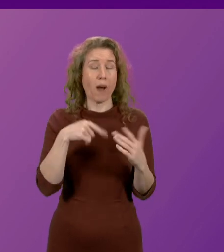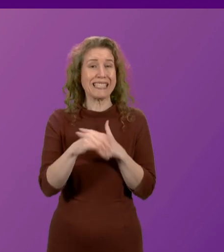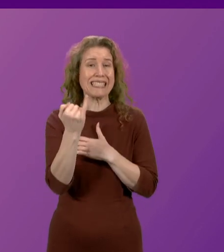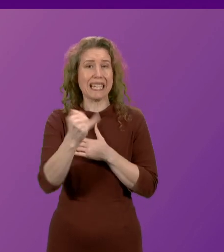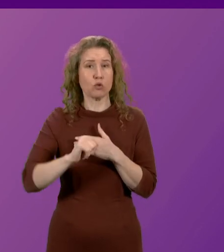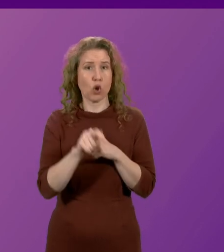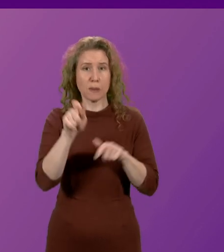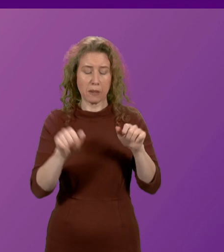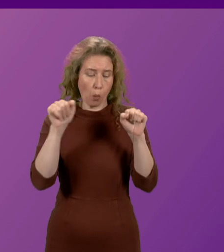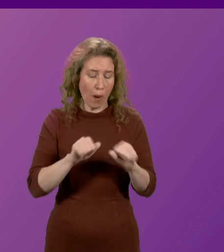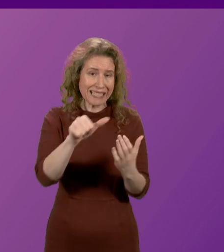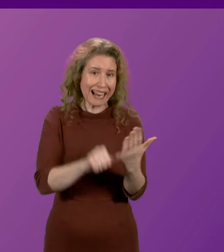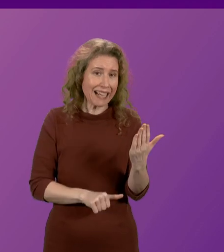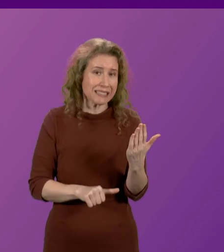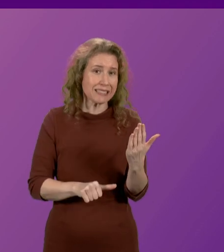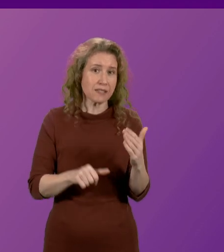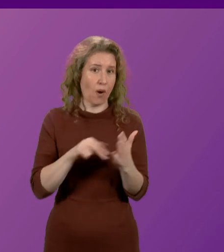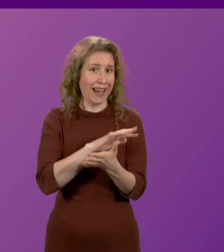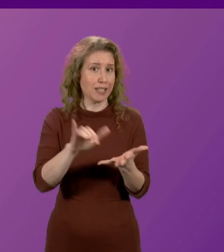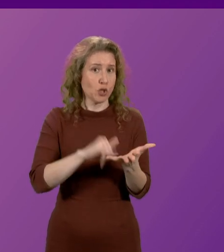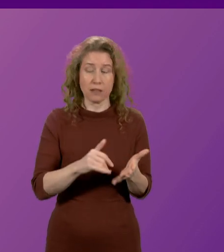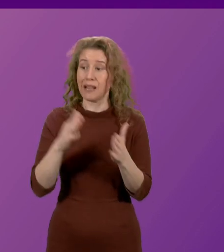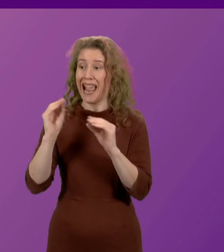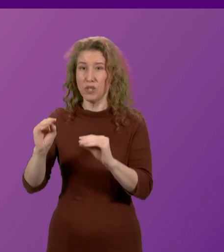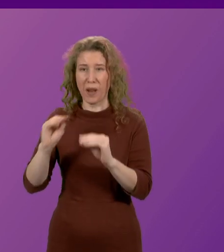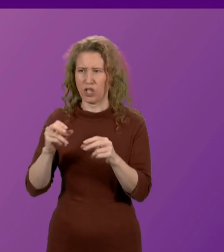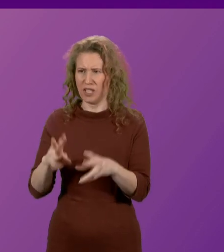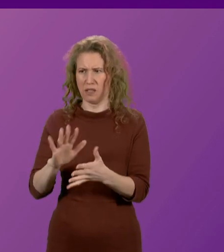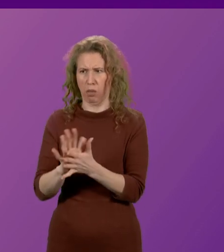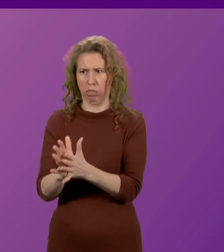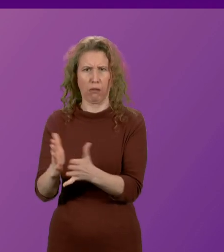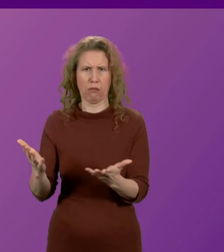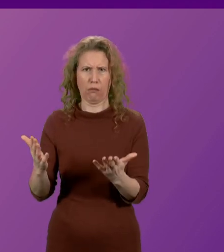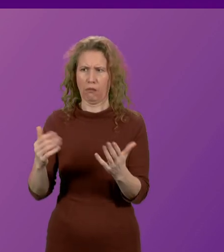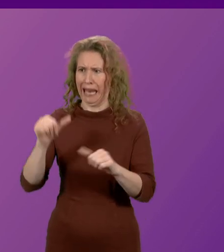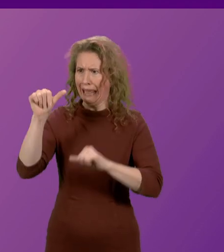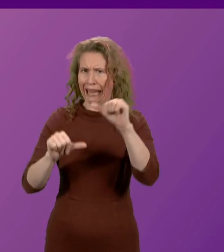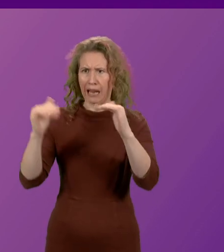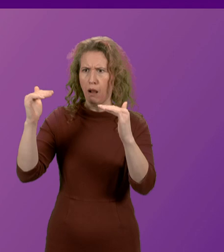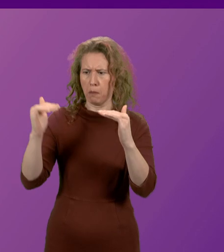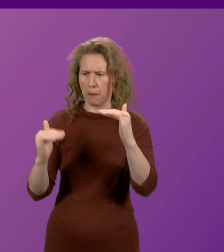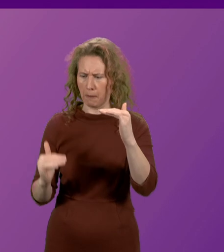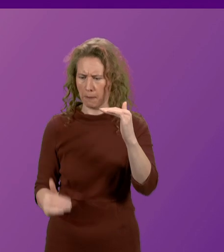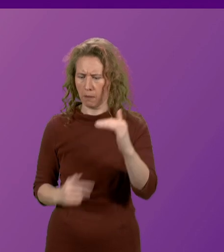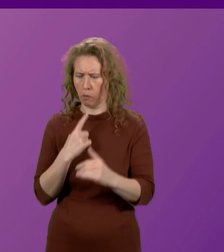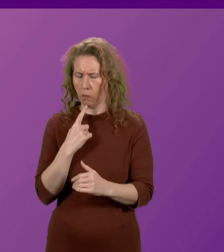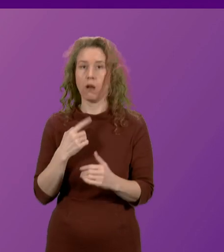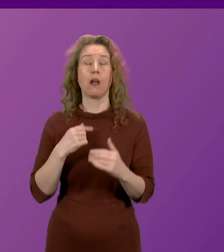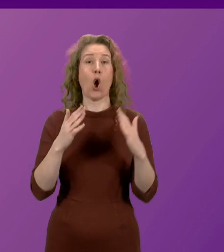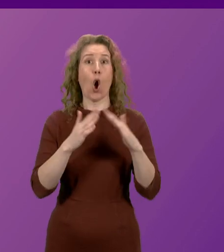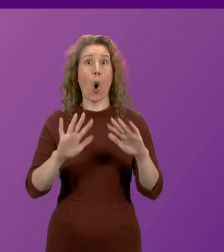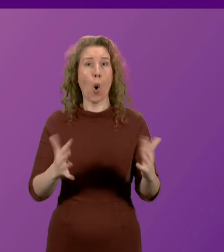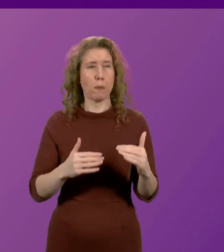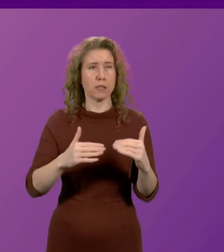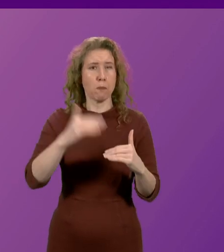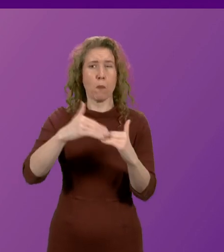NHS waiting list, with Scotland's education system falling down the international league tables, with record levels of homelessness and